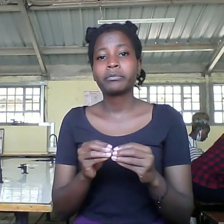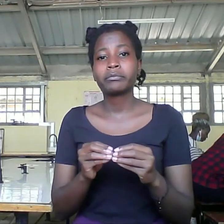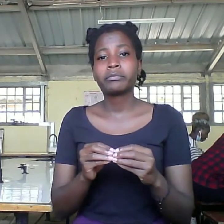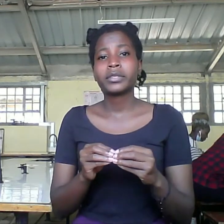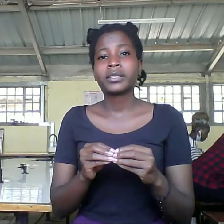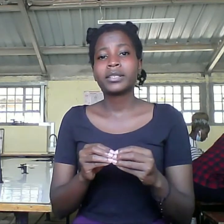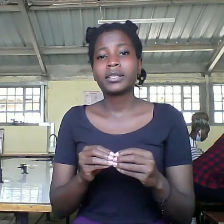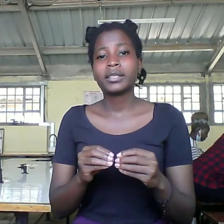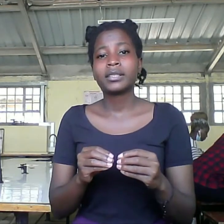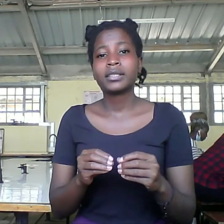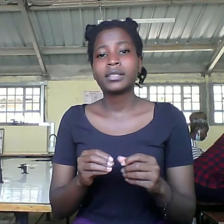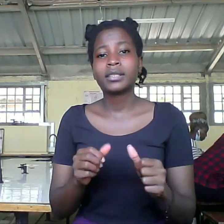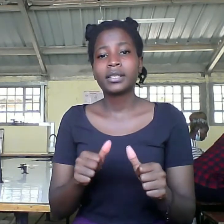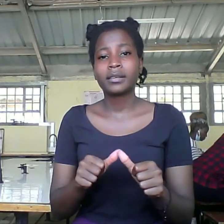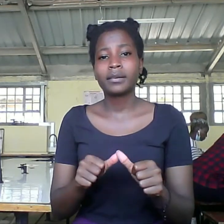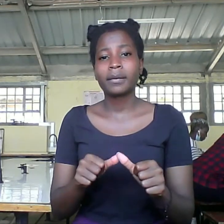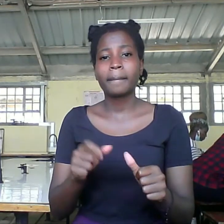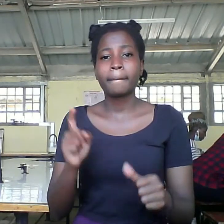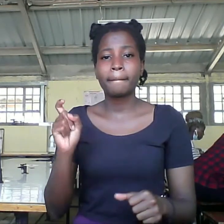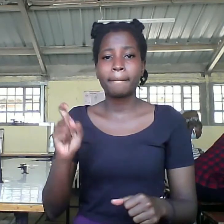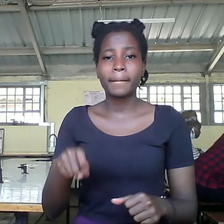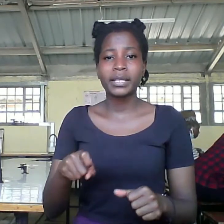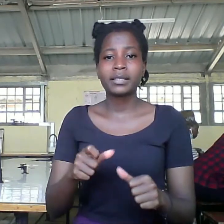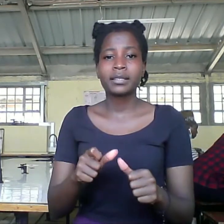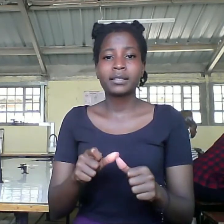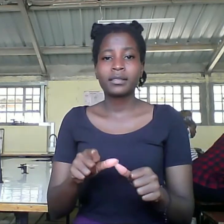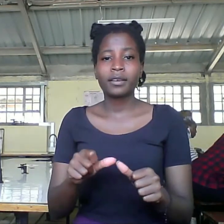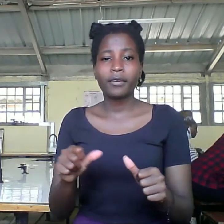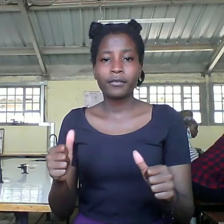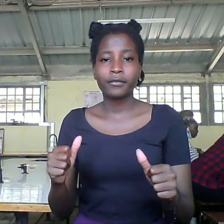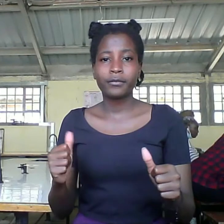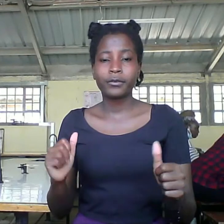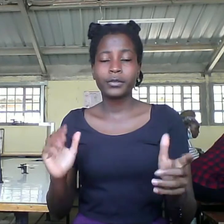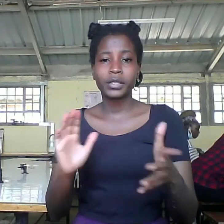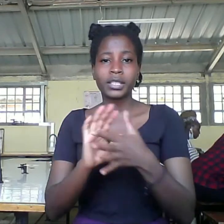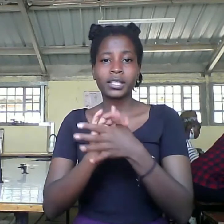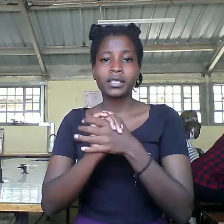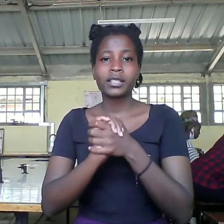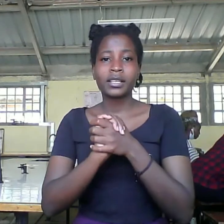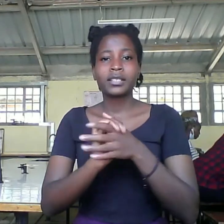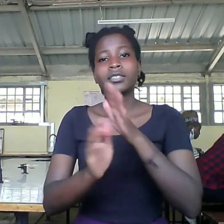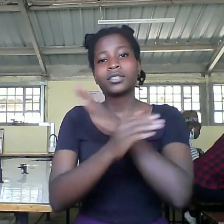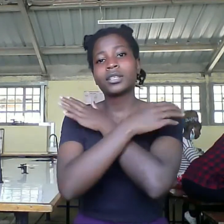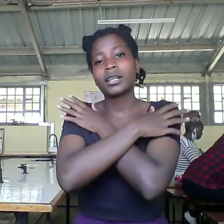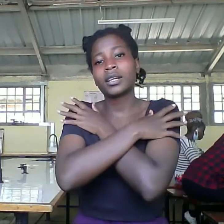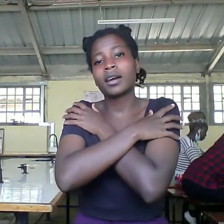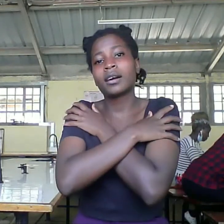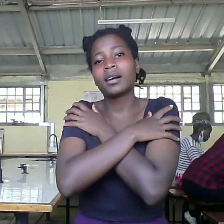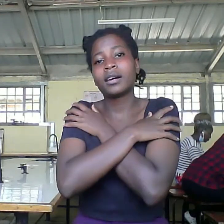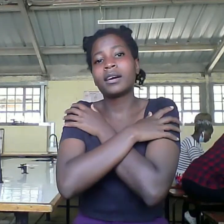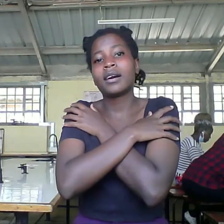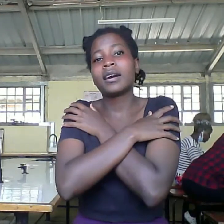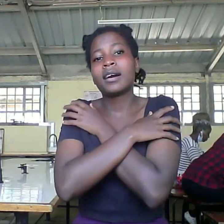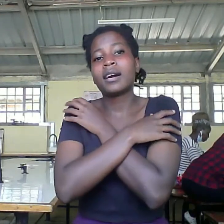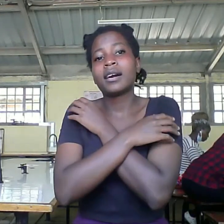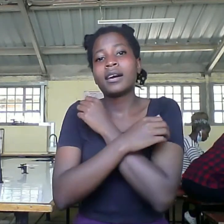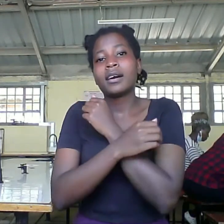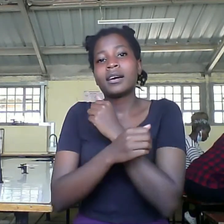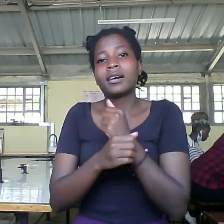-19. Handshake hacks are also discouraging, while disposal of masks and